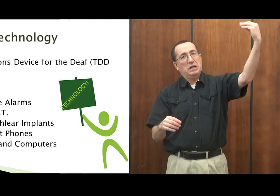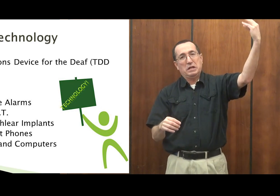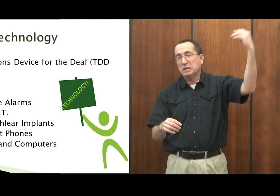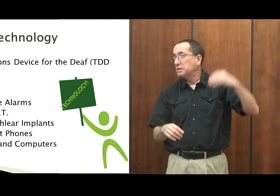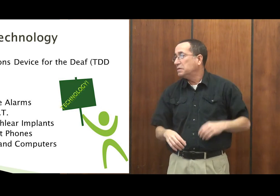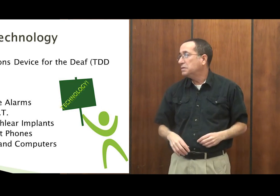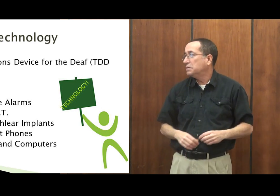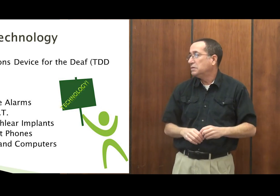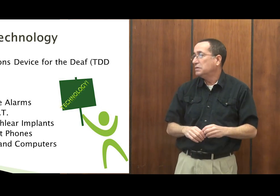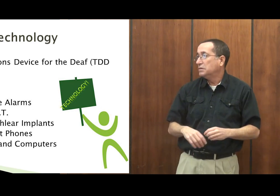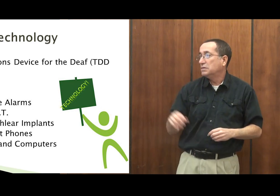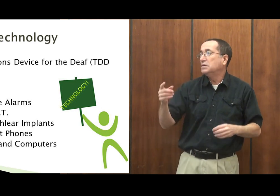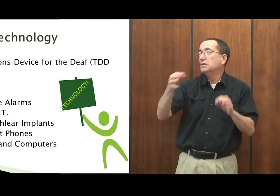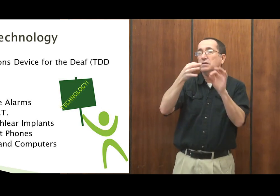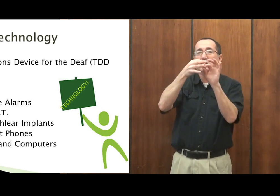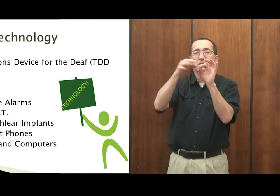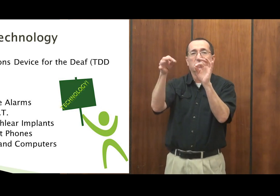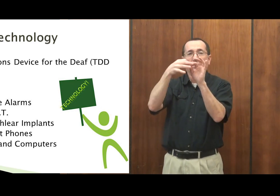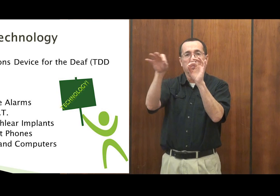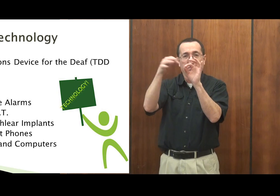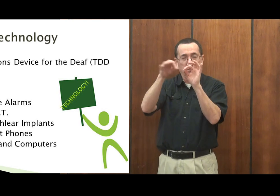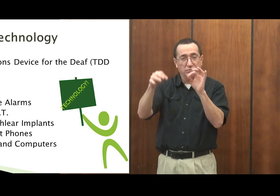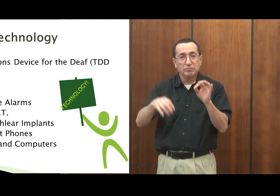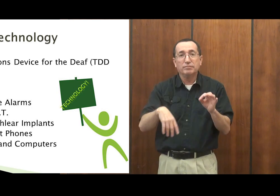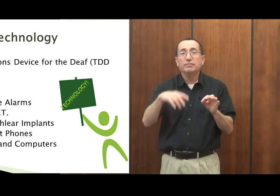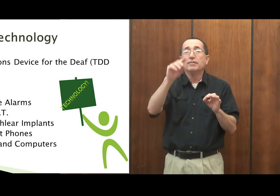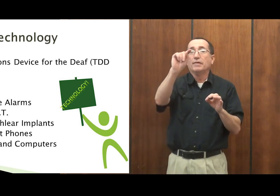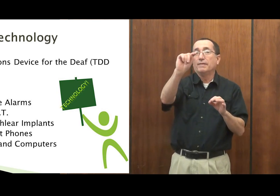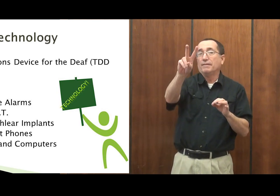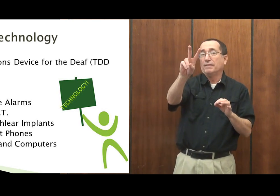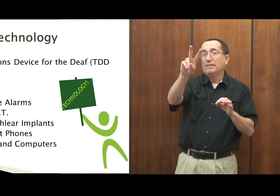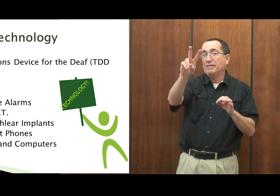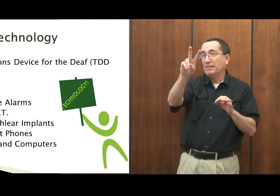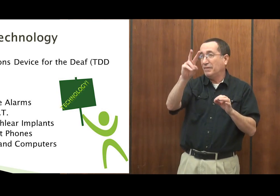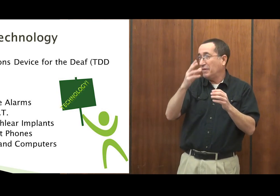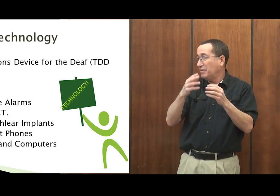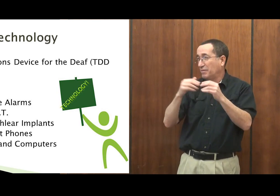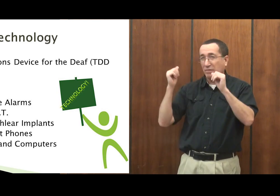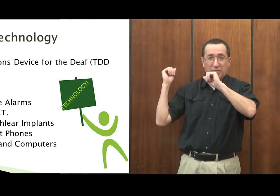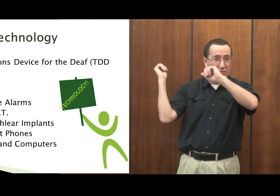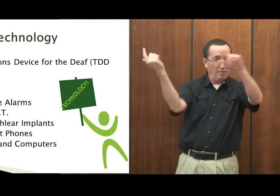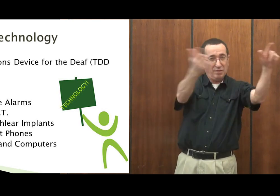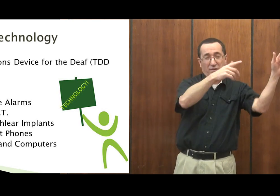visual devices too. Captions and cap tells.